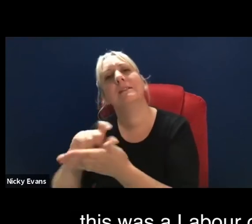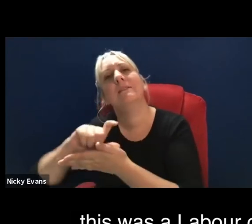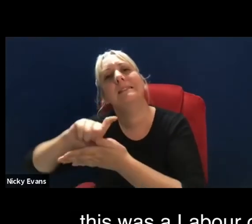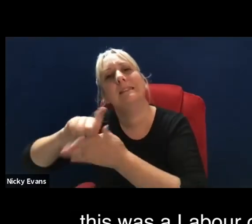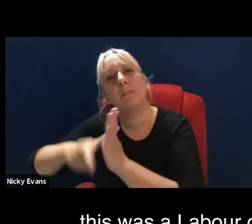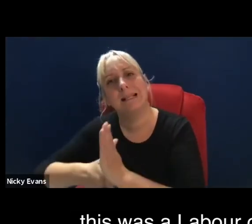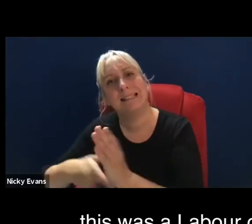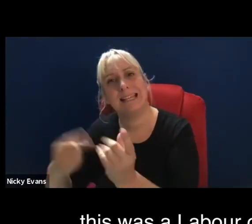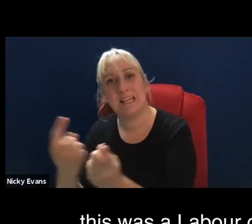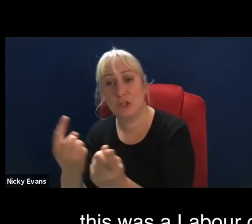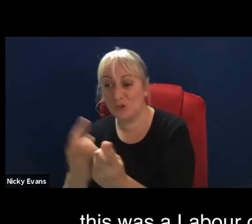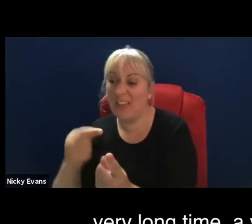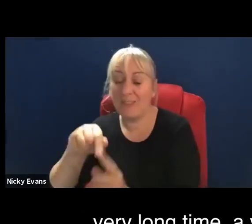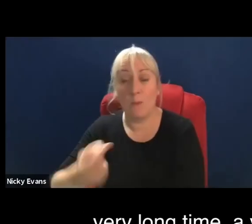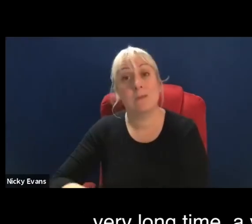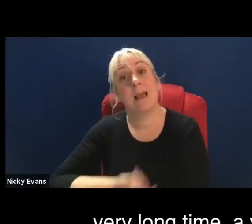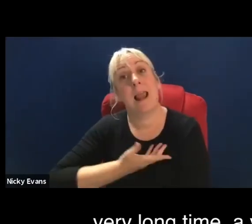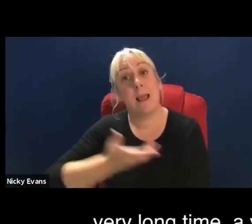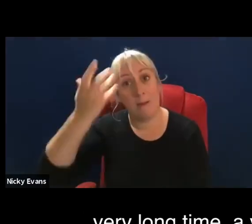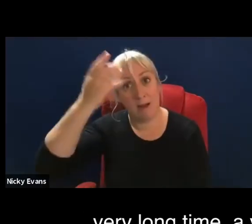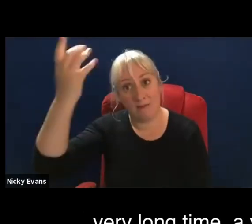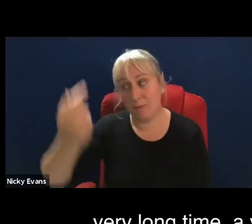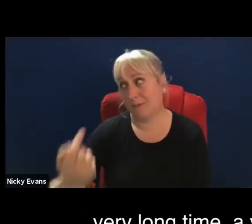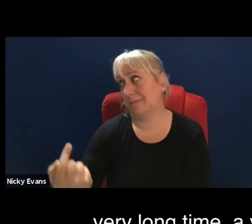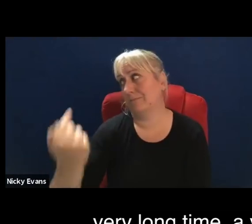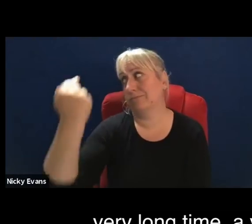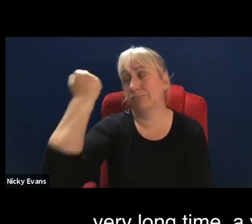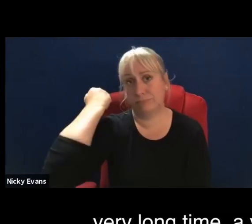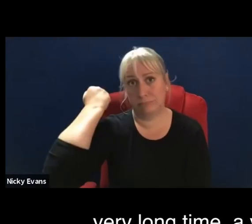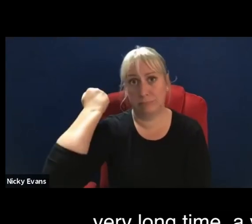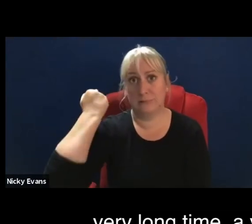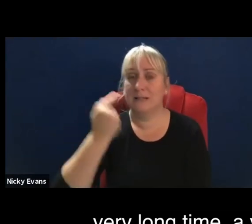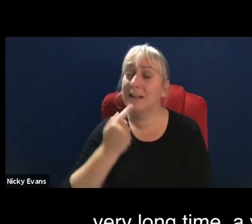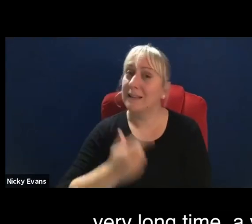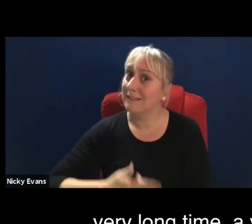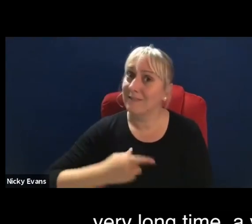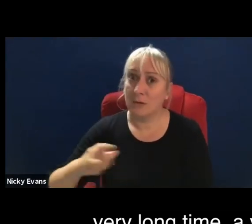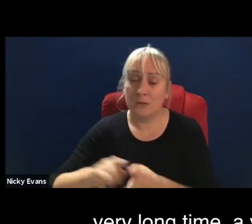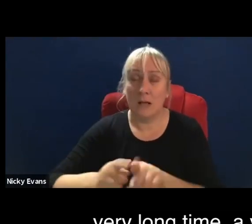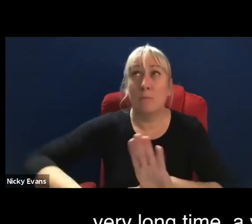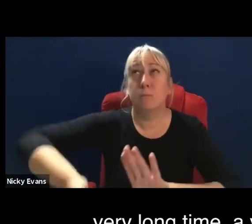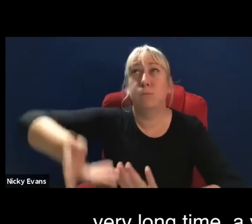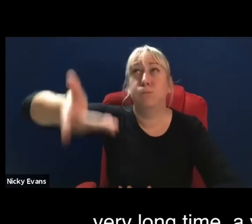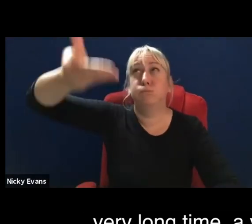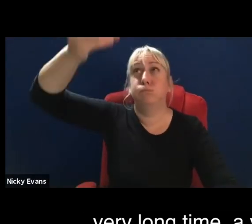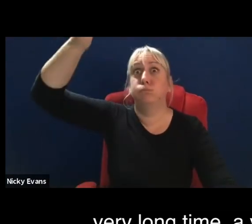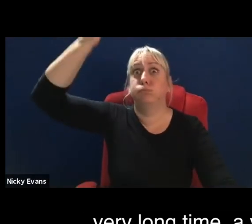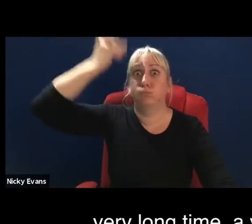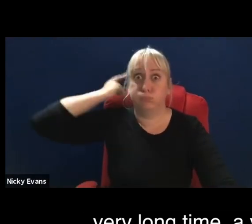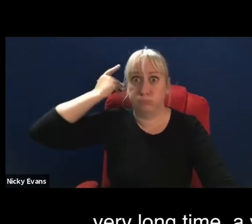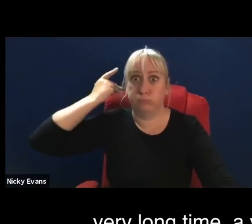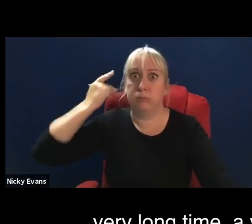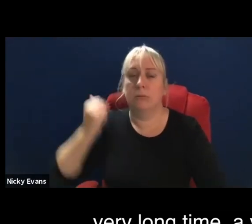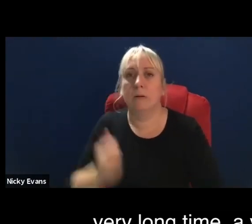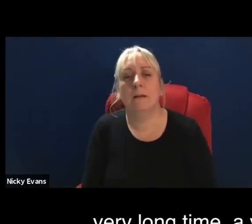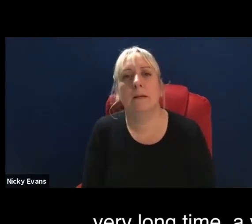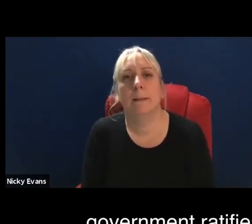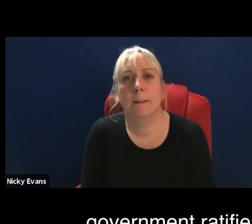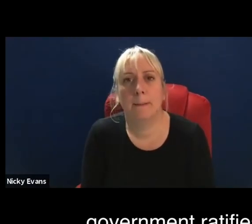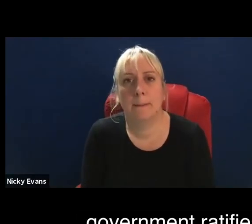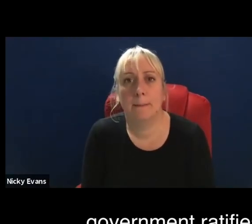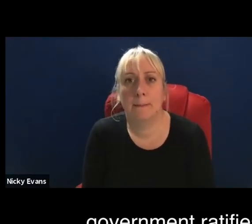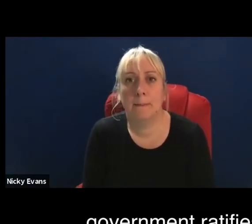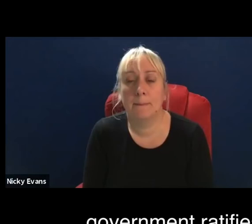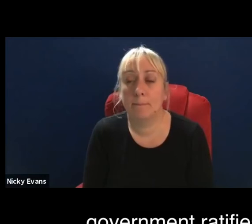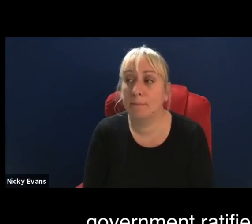the Labour government and that feels, I have to say, I'm sure for all of us a very long time, a very long time ago. But I think when a